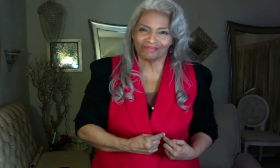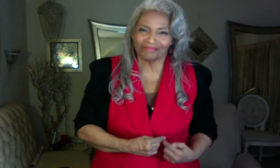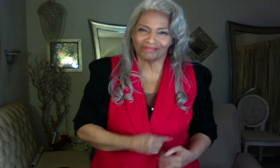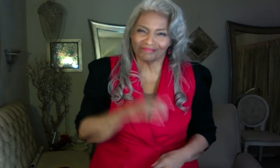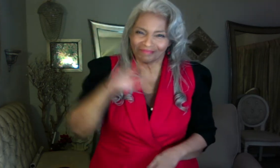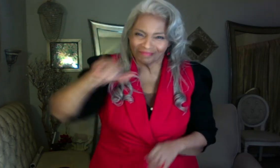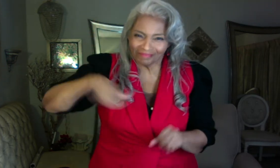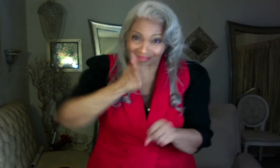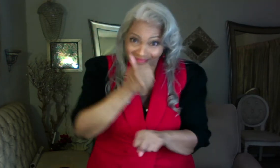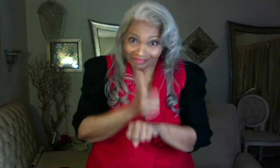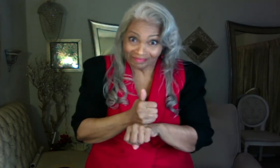Amen.